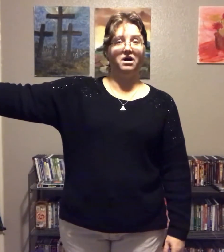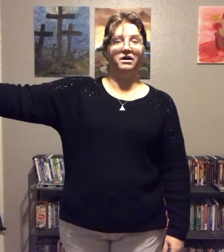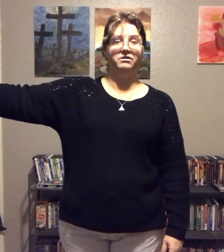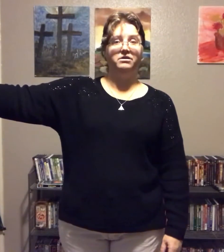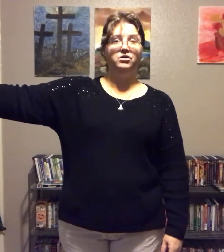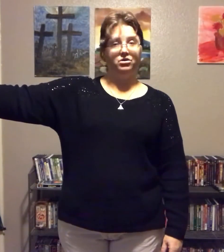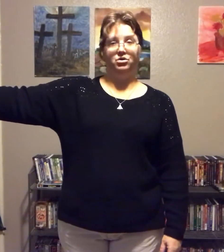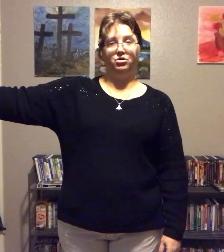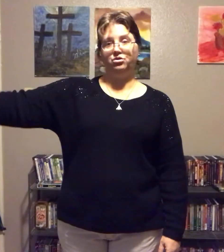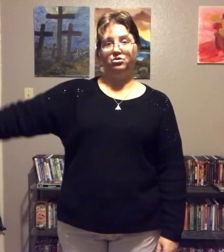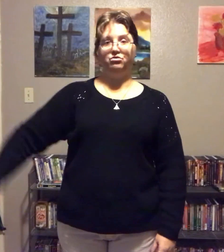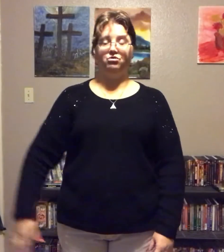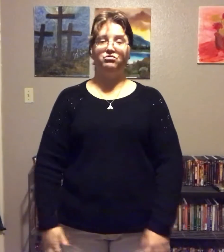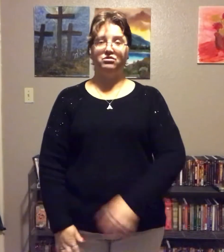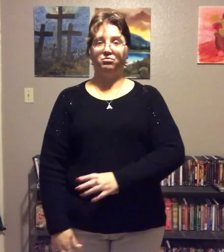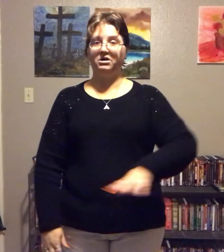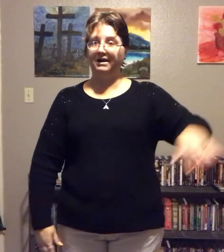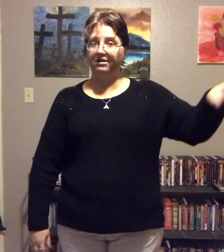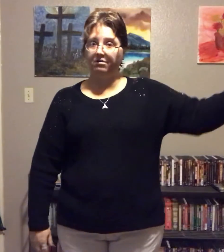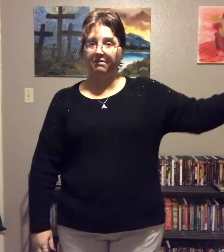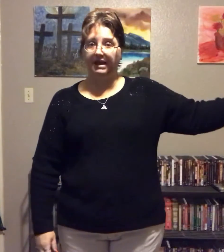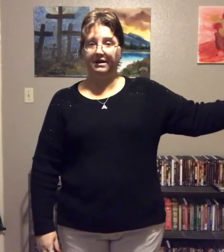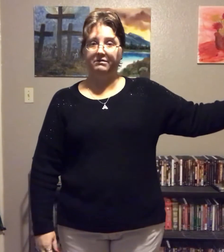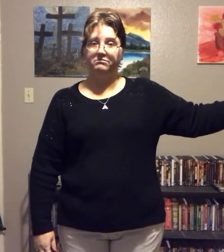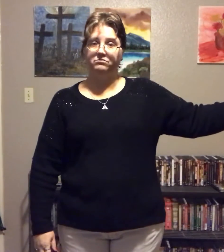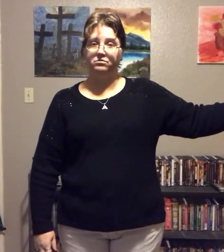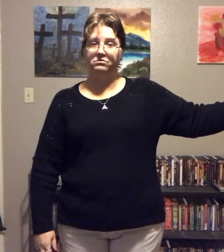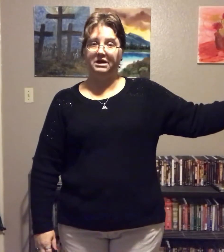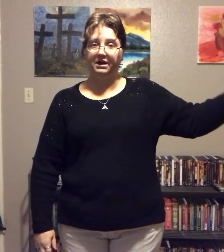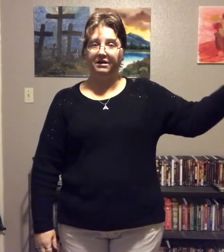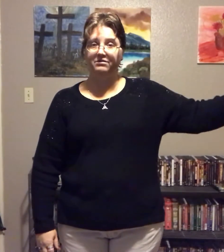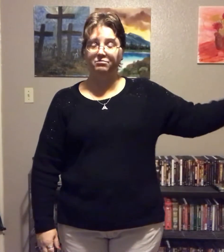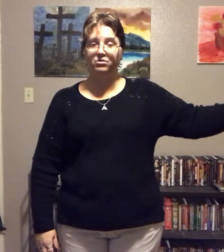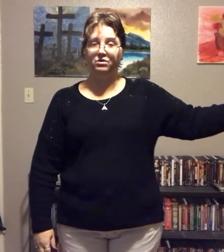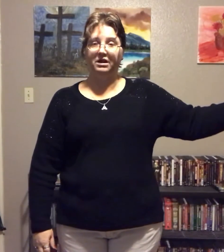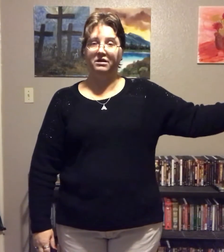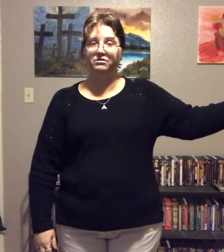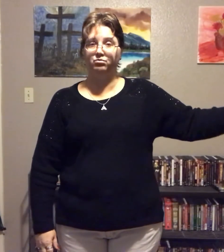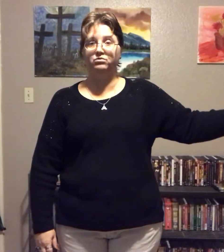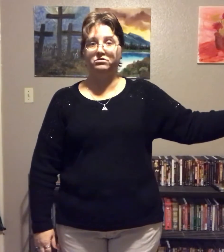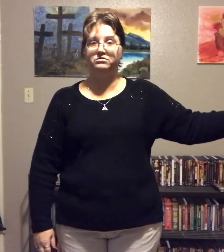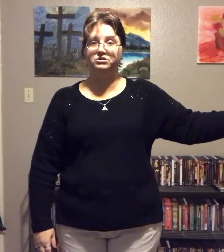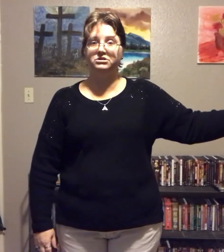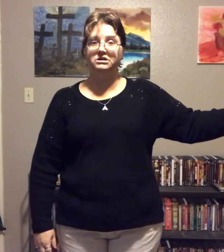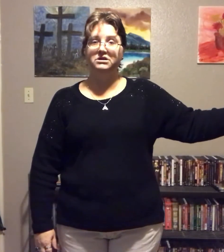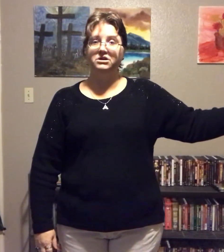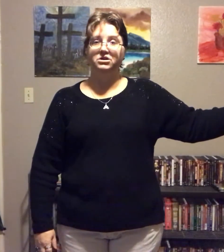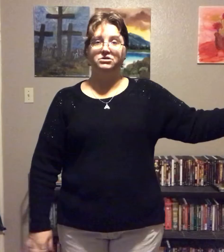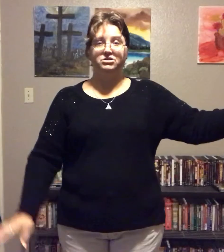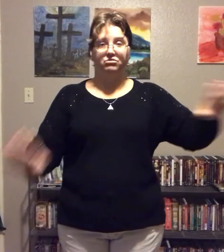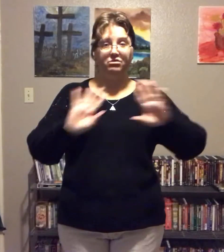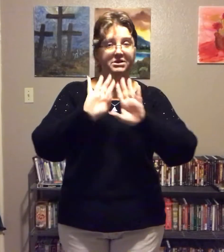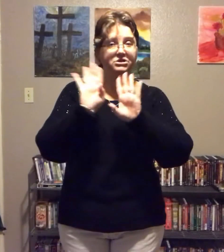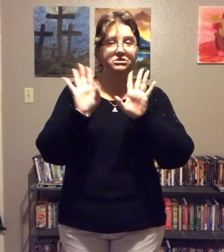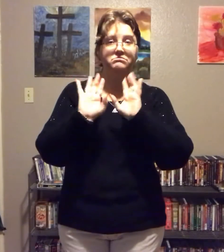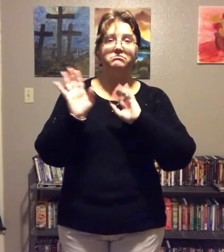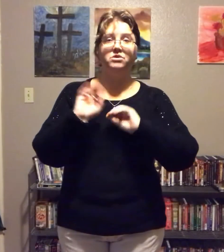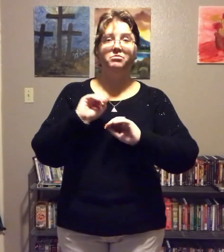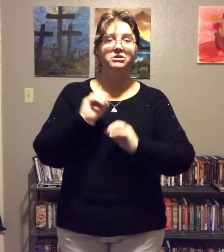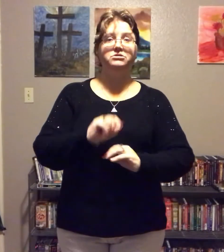God. You're just relying on man. And his rules. So, no binging. No binging.